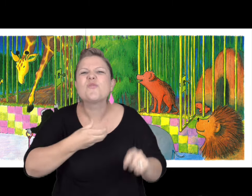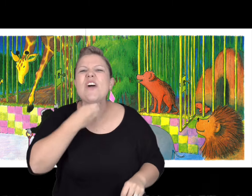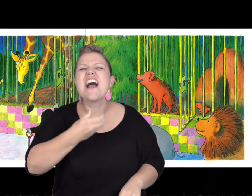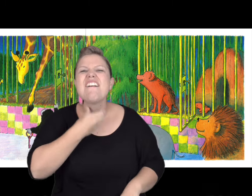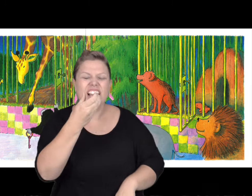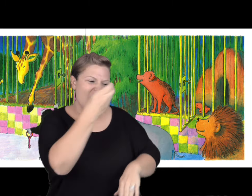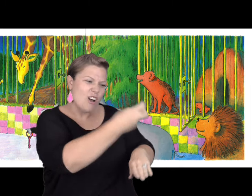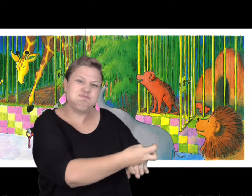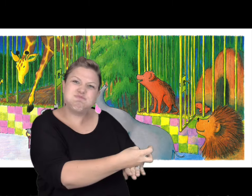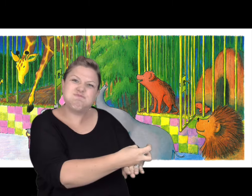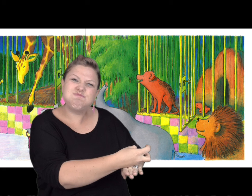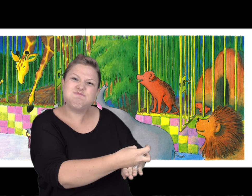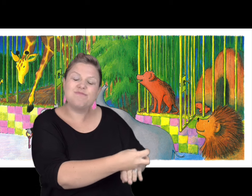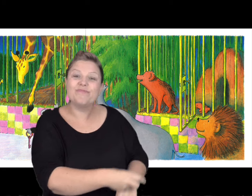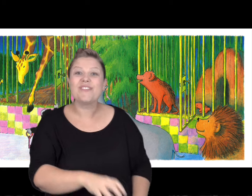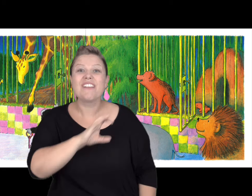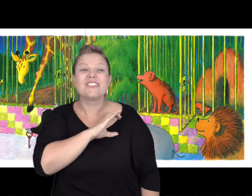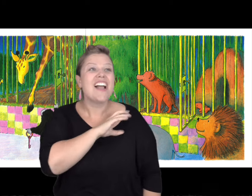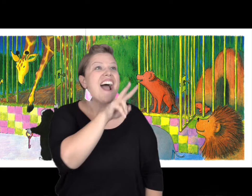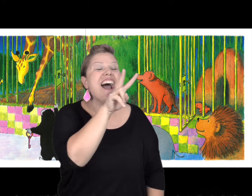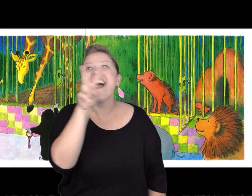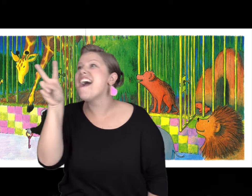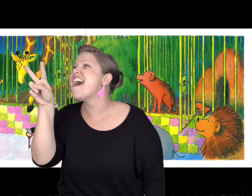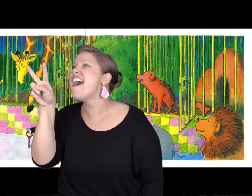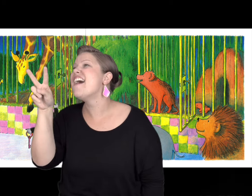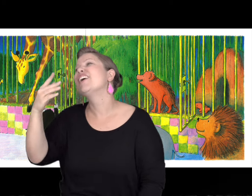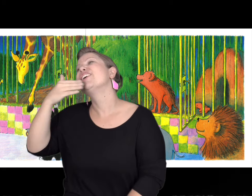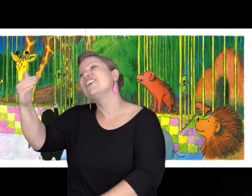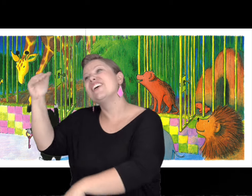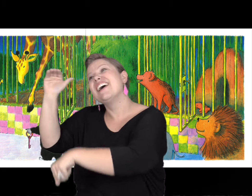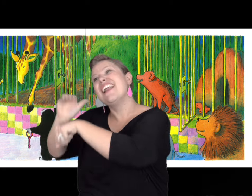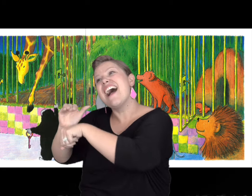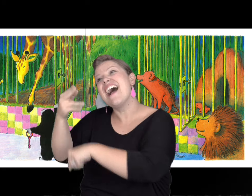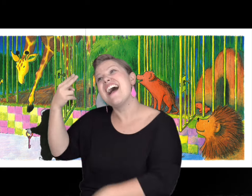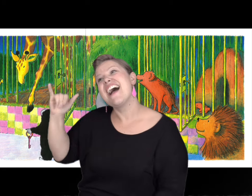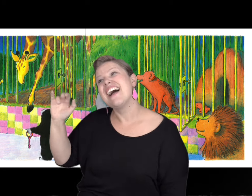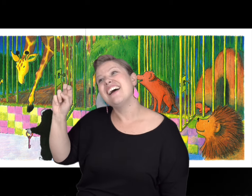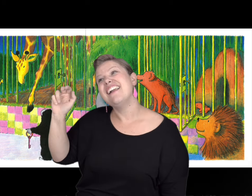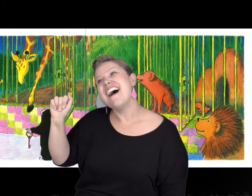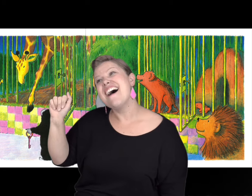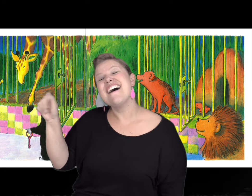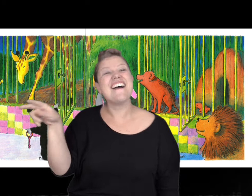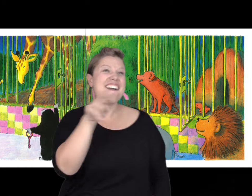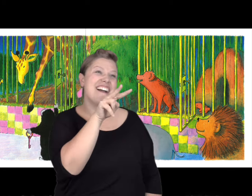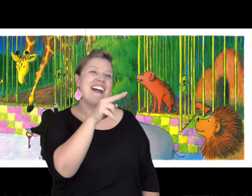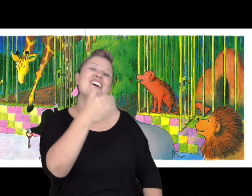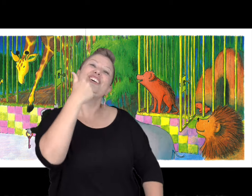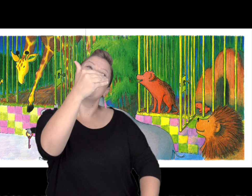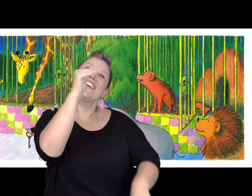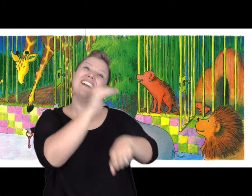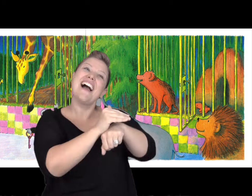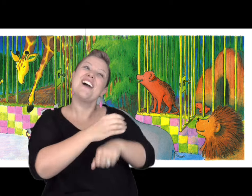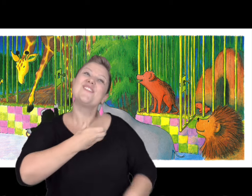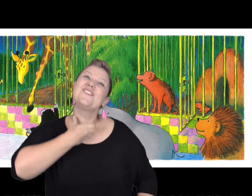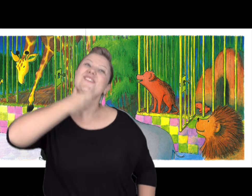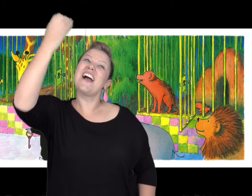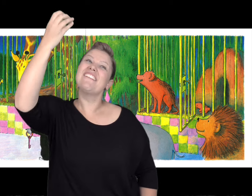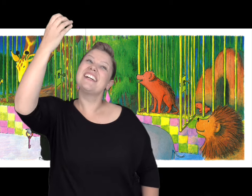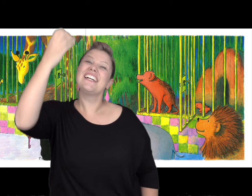And he had a toy giraffe sitting in his cage. The zookeeper looked and said, Goodnight, hyena. Goodnight,